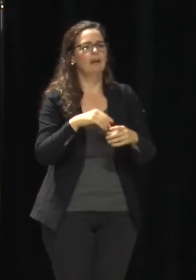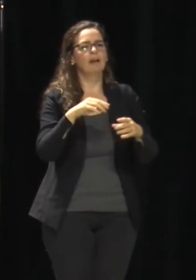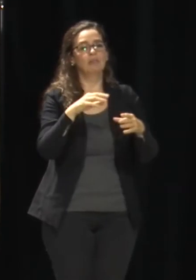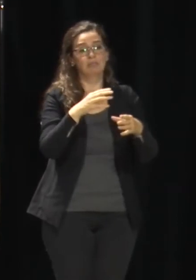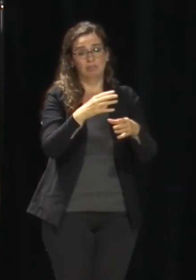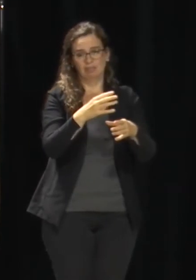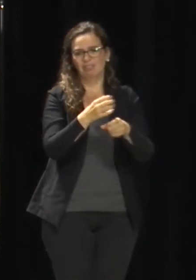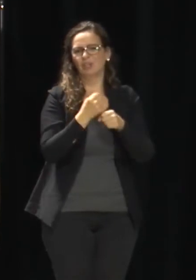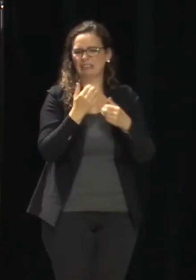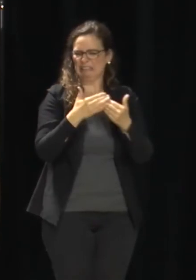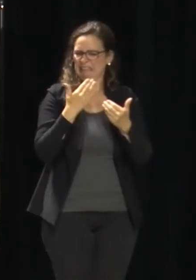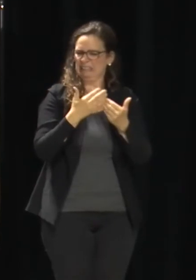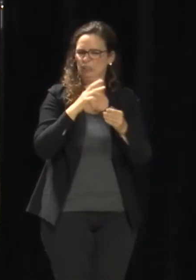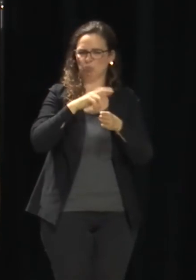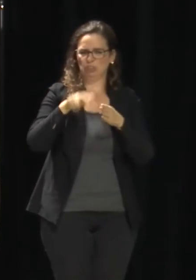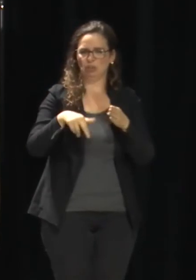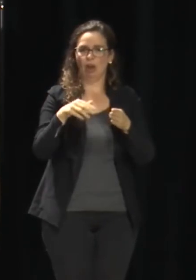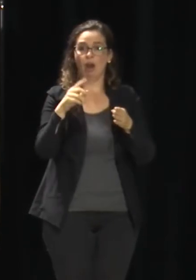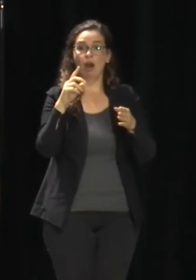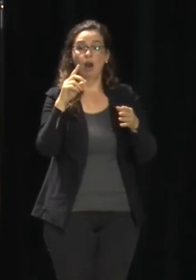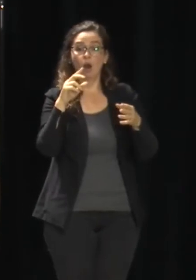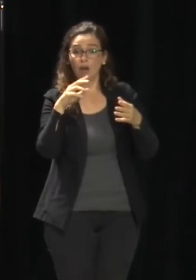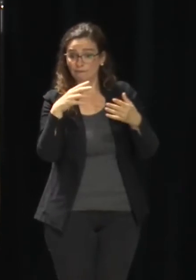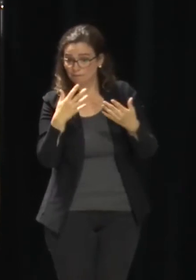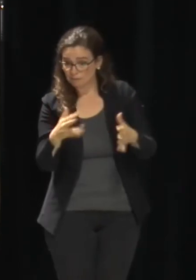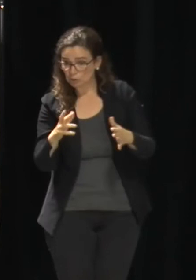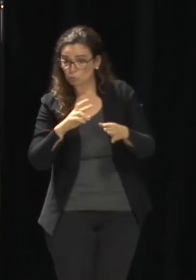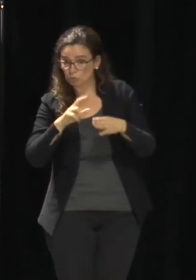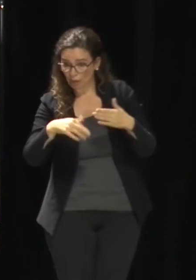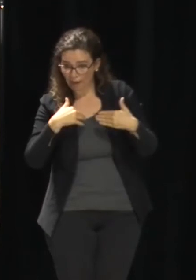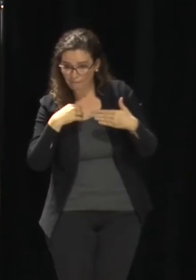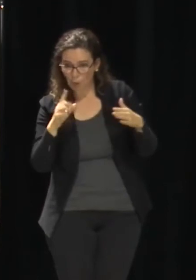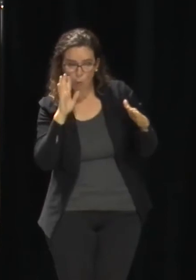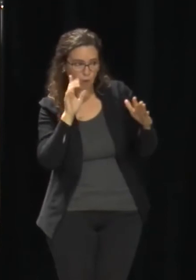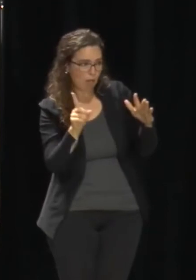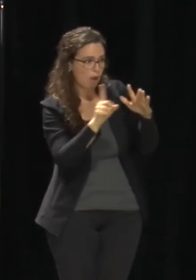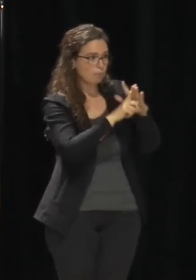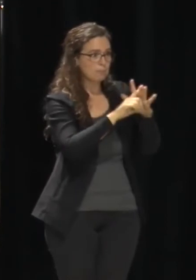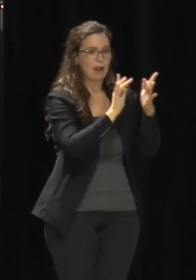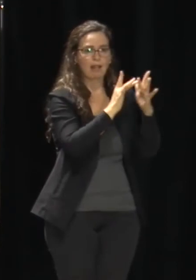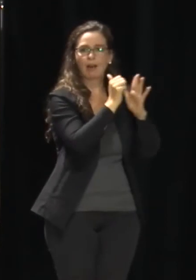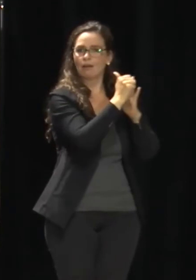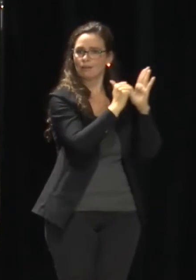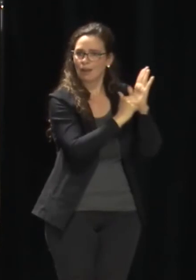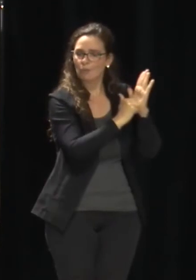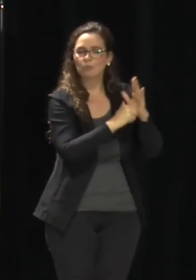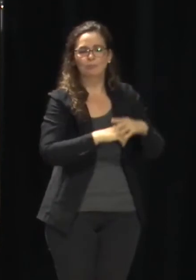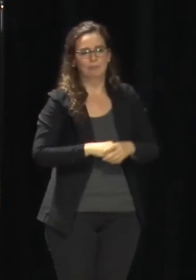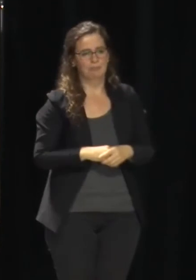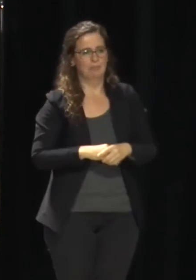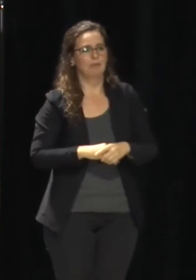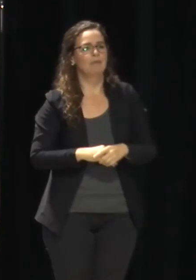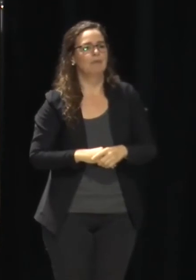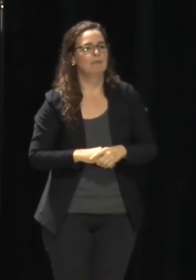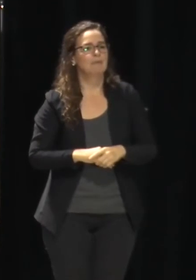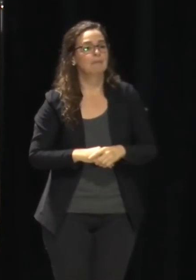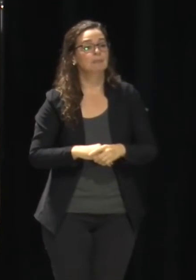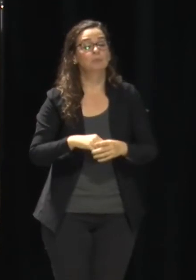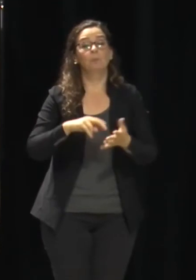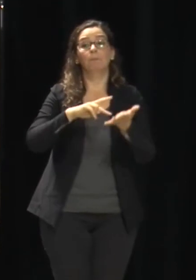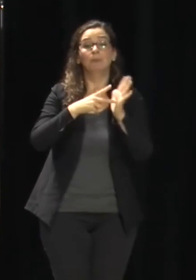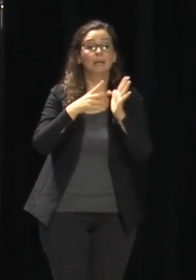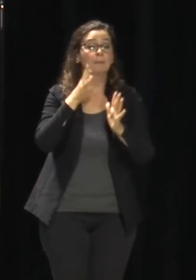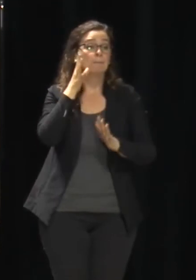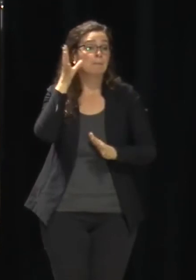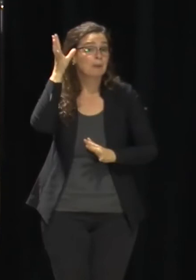calls, too. So, but that's the process when they go. They're actually going through a registration process when they show up.